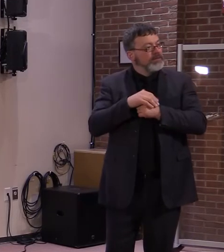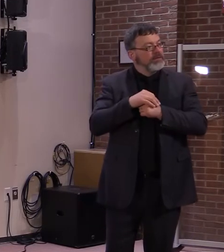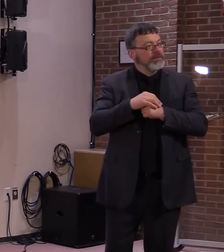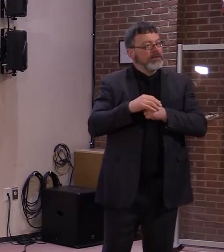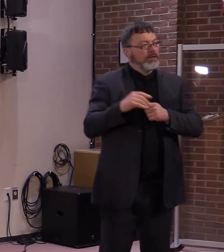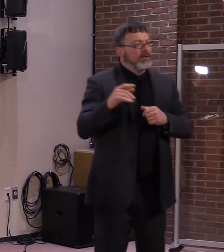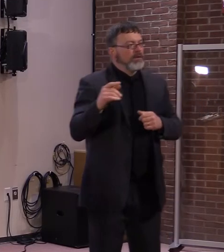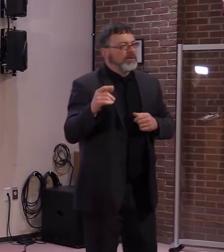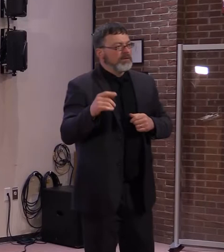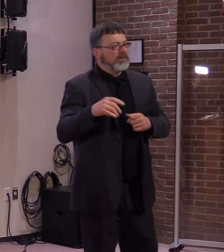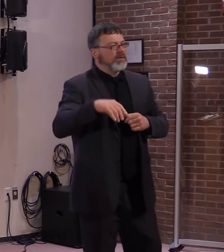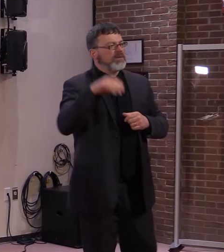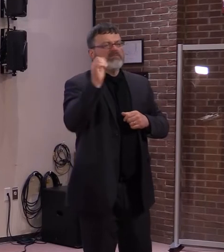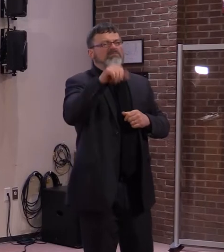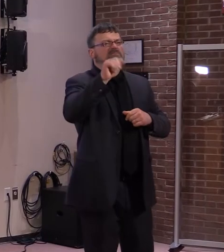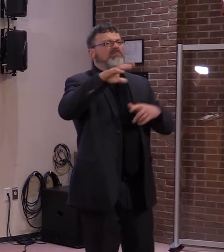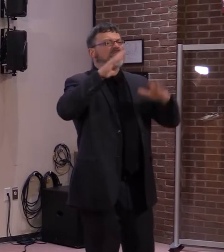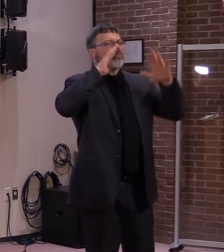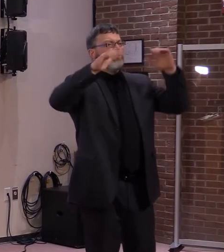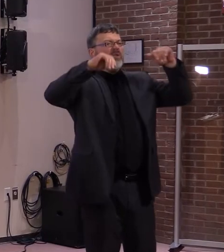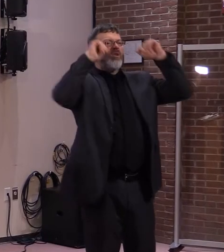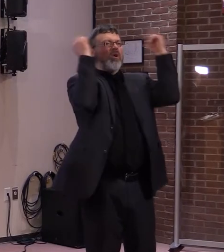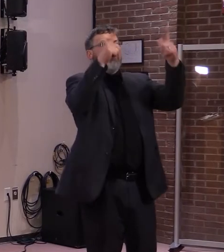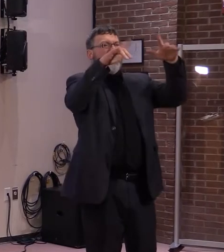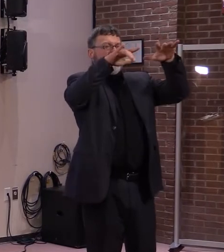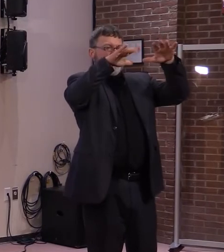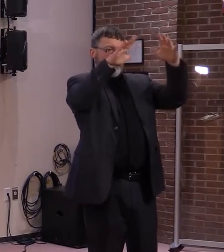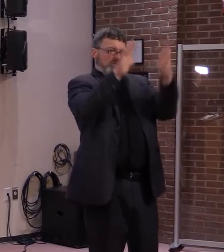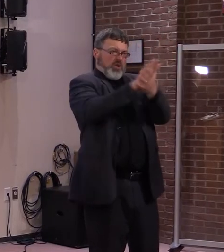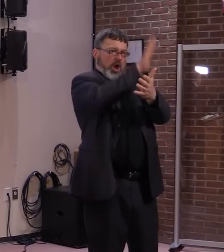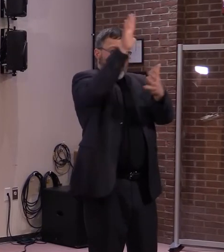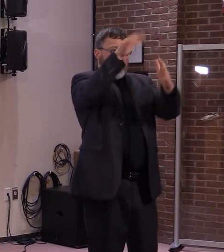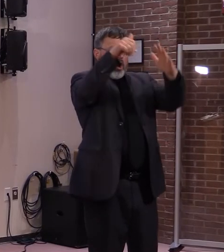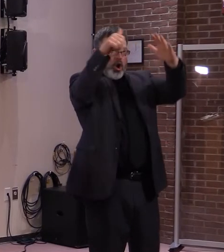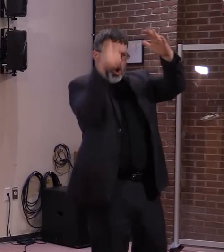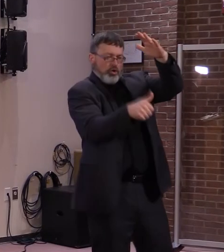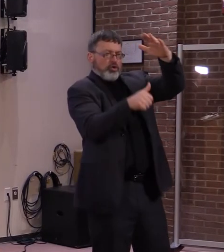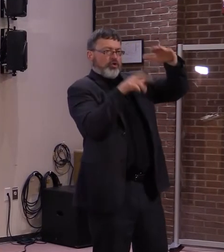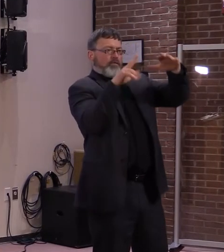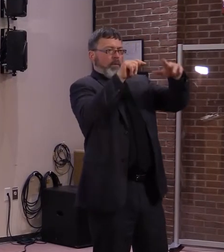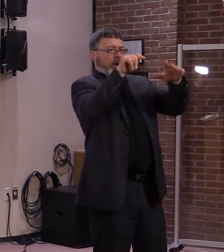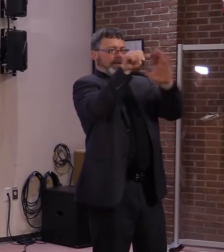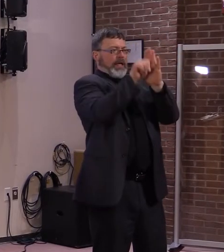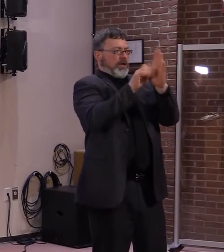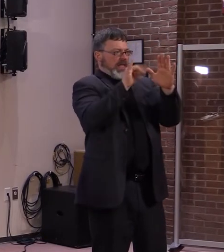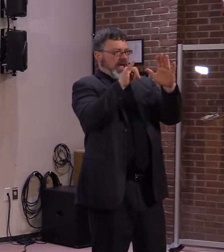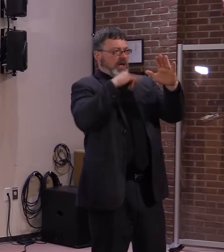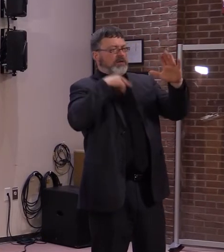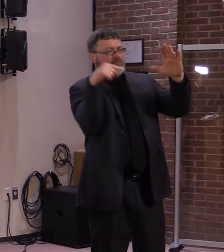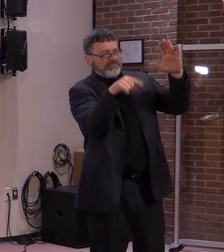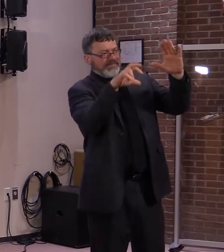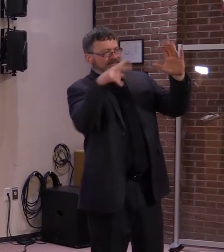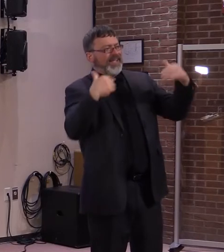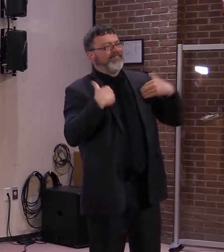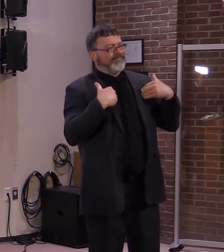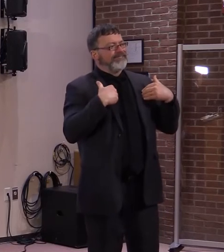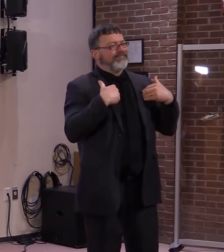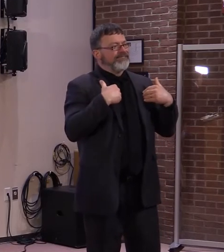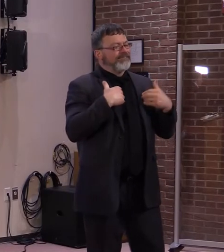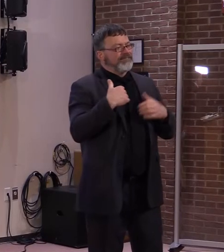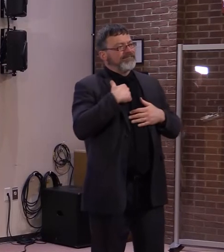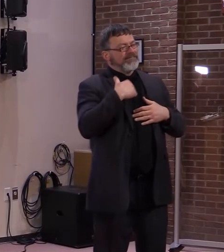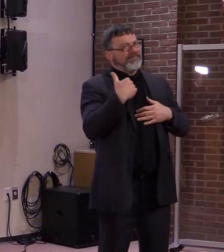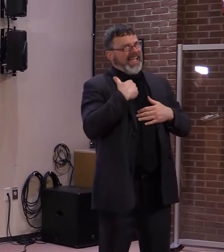the ask was around 70 million, but they've received some money from the federal government directly, so that's been